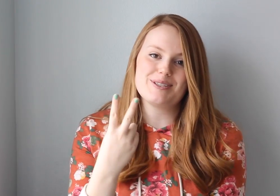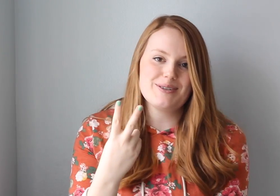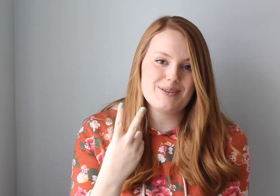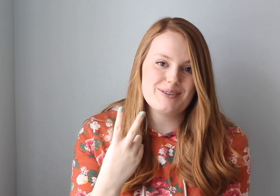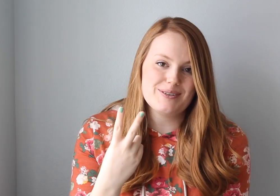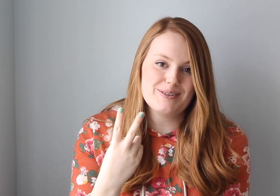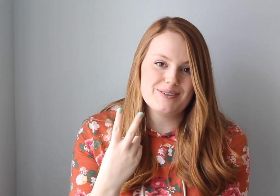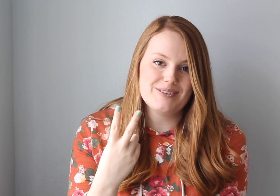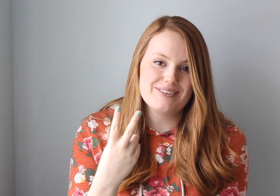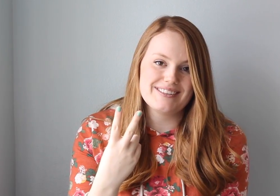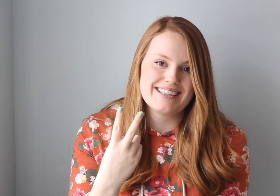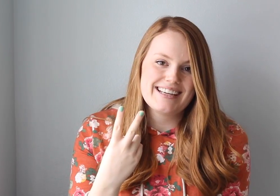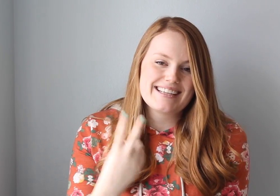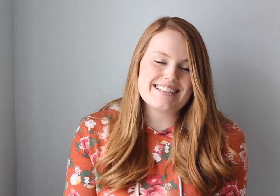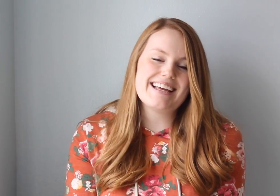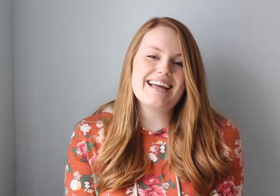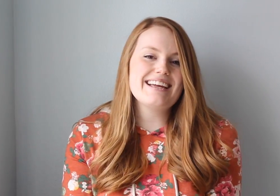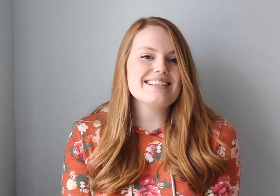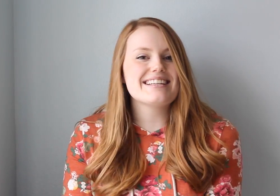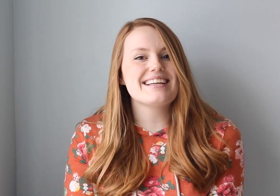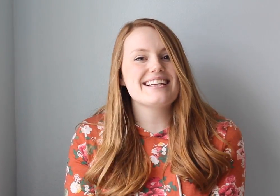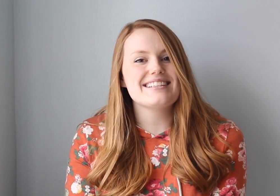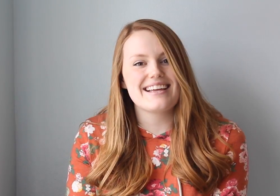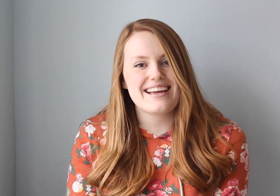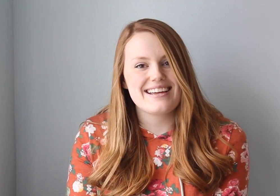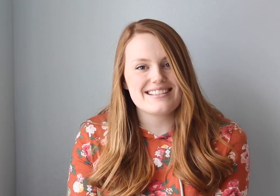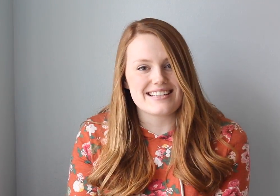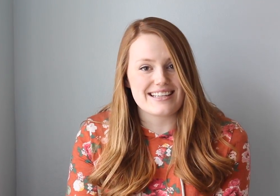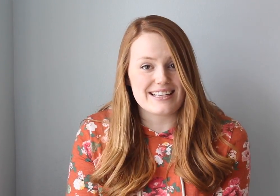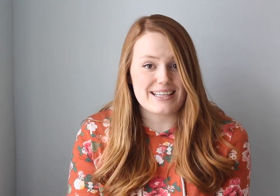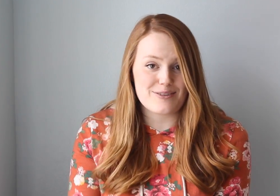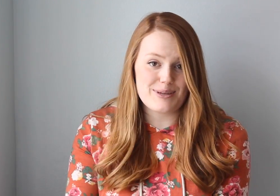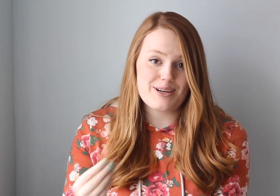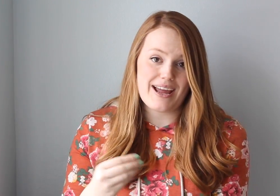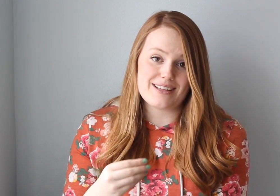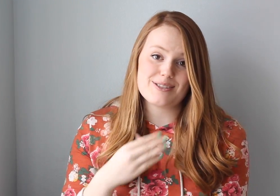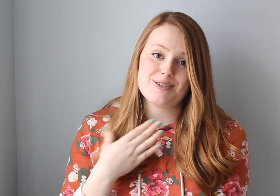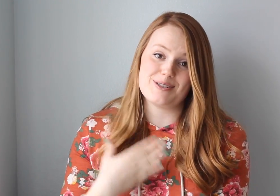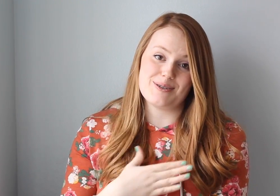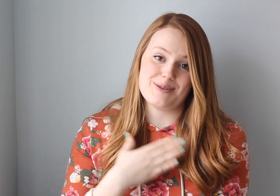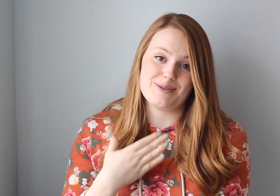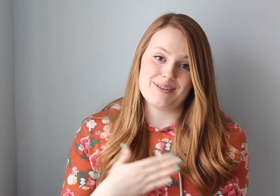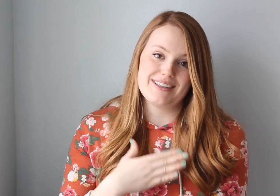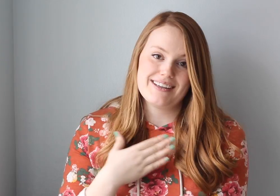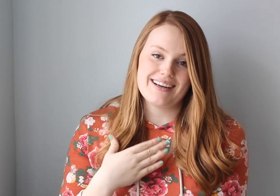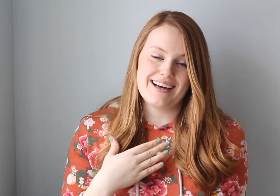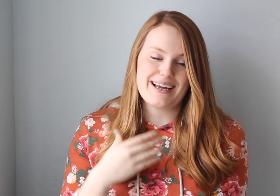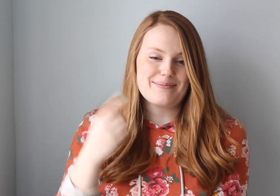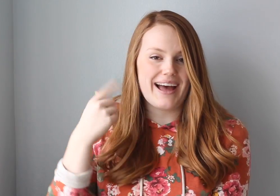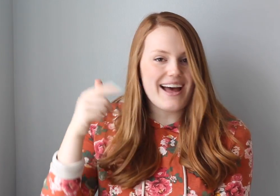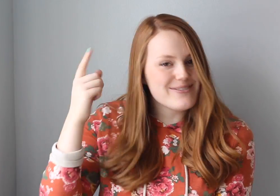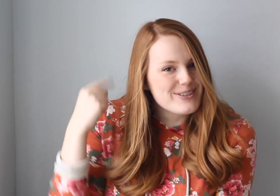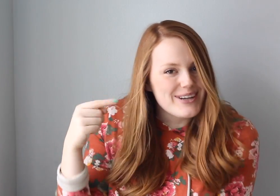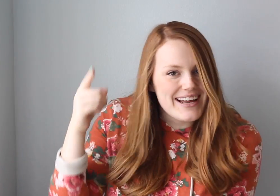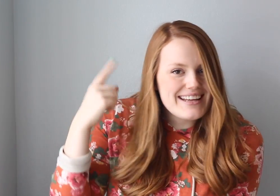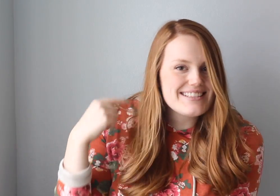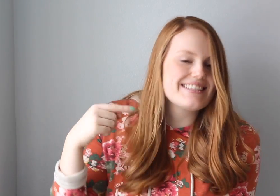two. Daisy, Daisy, give me your answer, do. I'm half crazy,